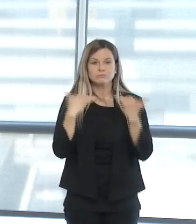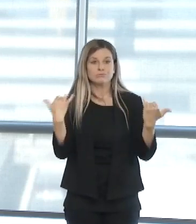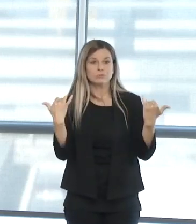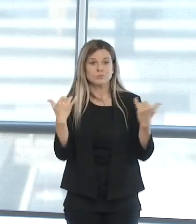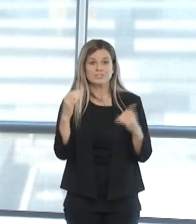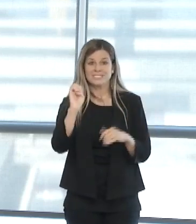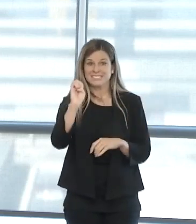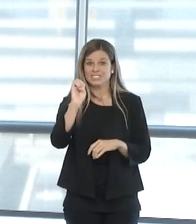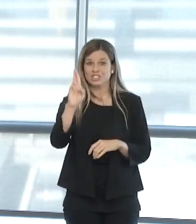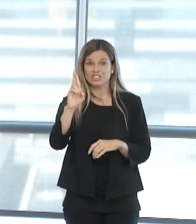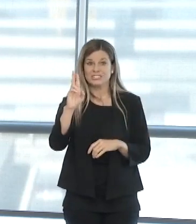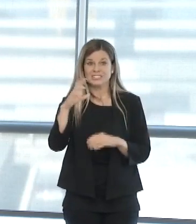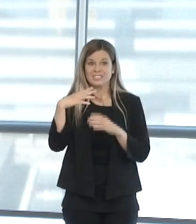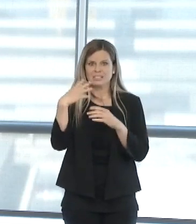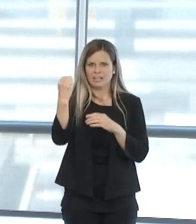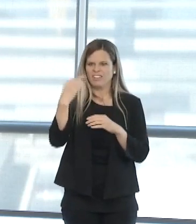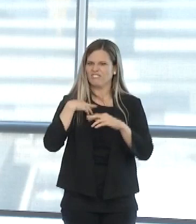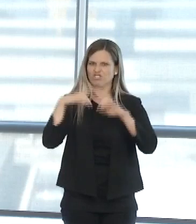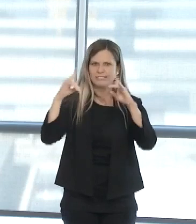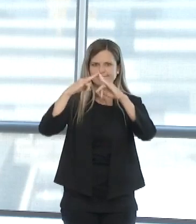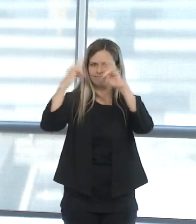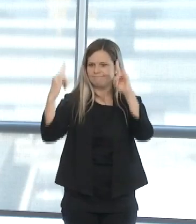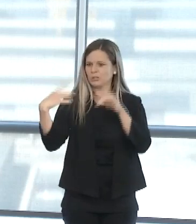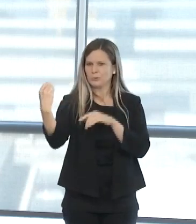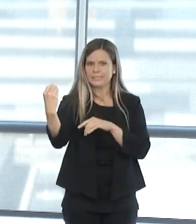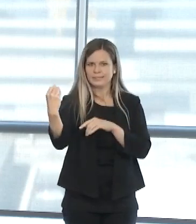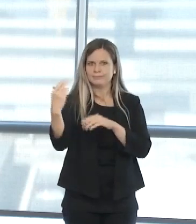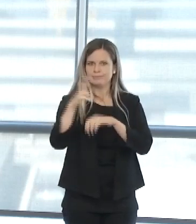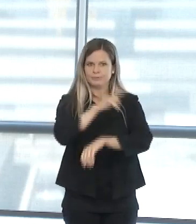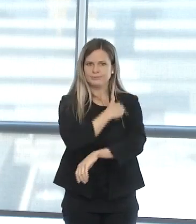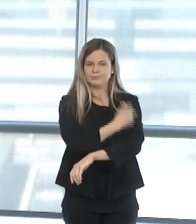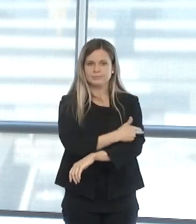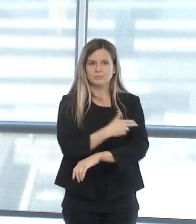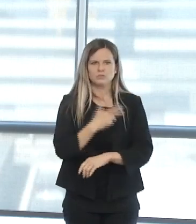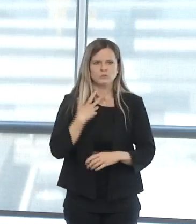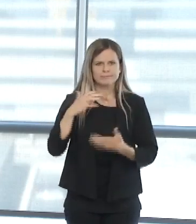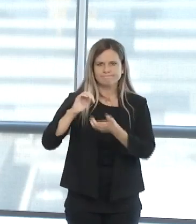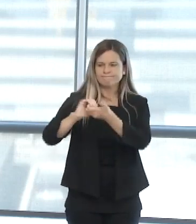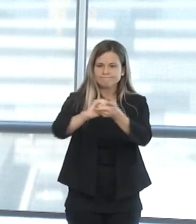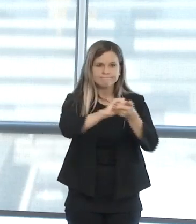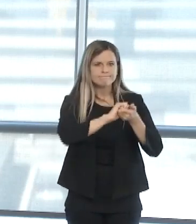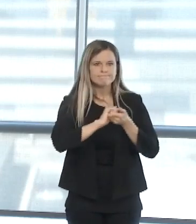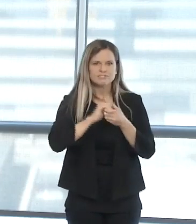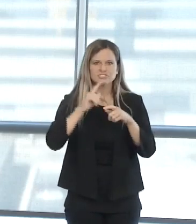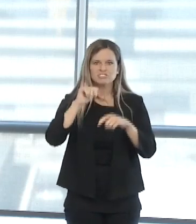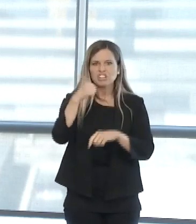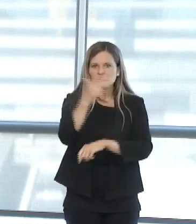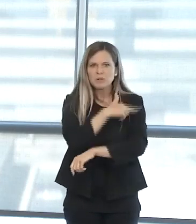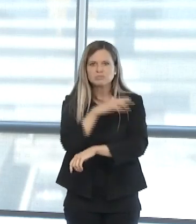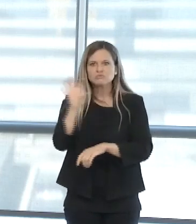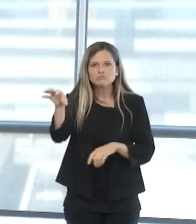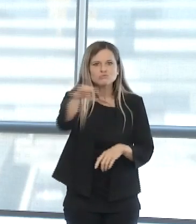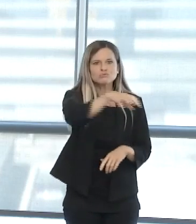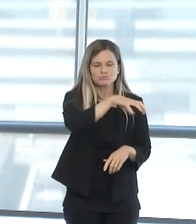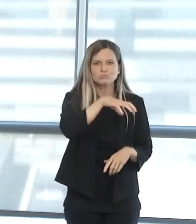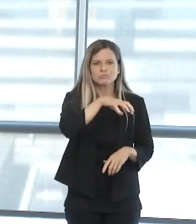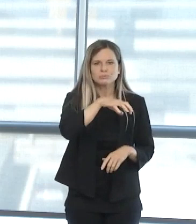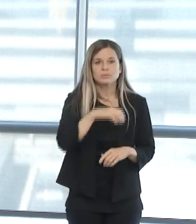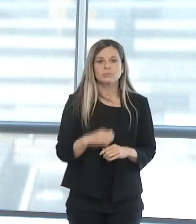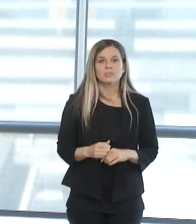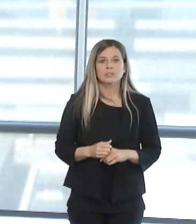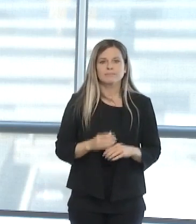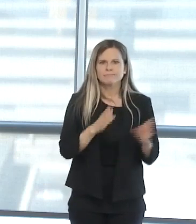respiratory symptom patients, working with other hospitals in their Incident Command Centers, planning for the surge together.